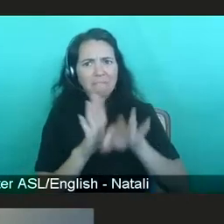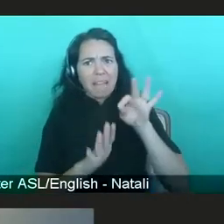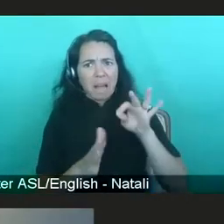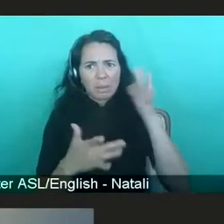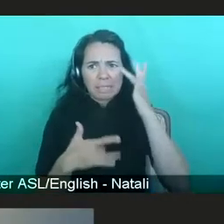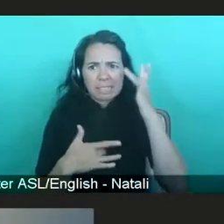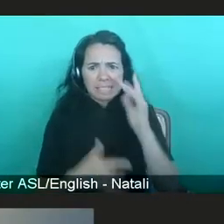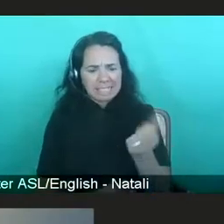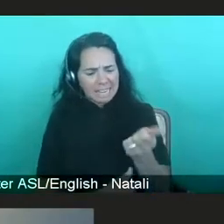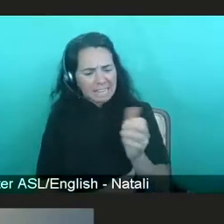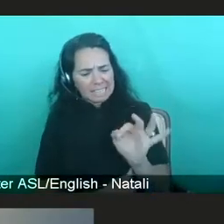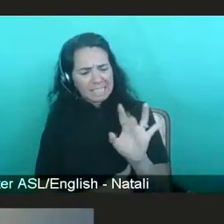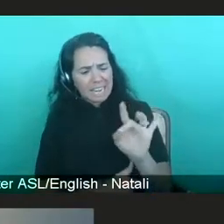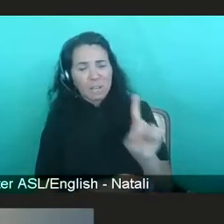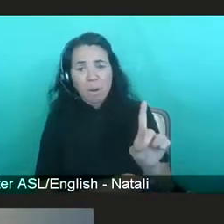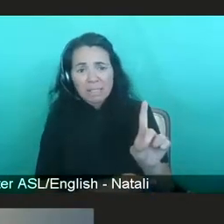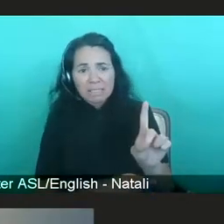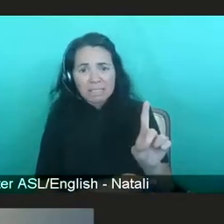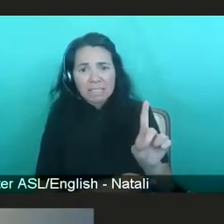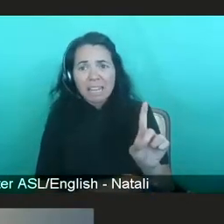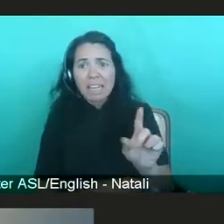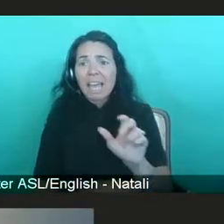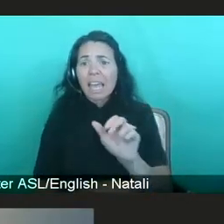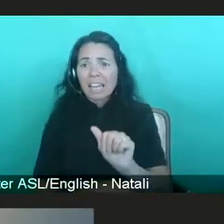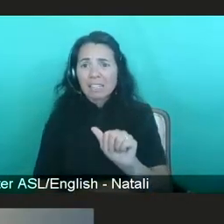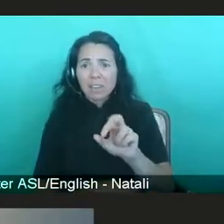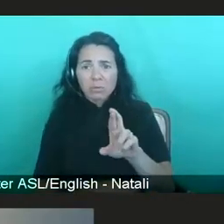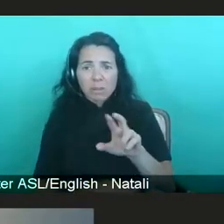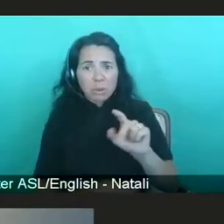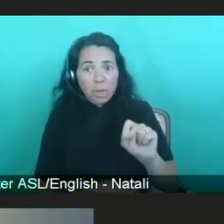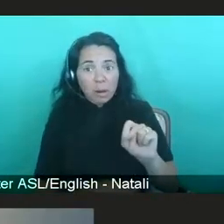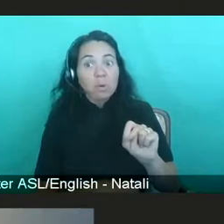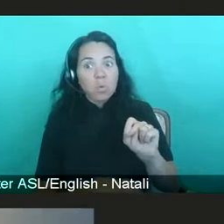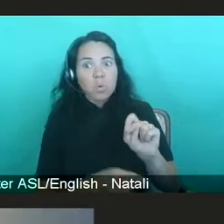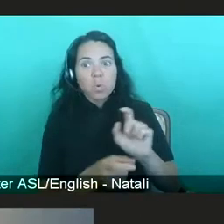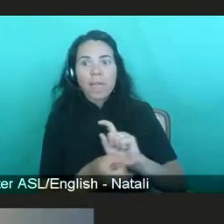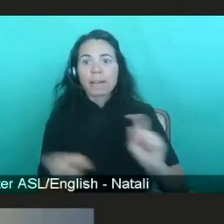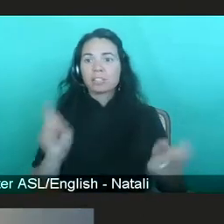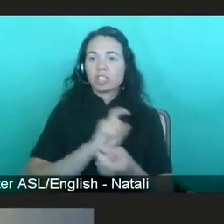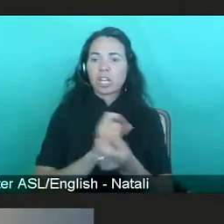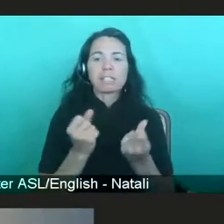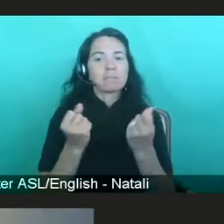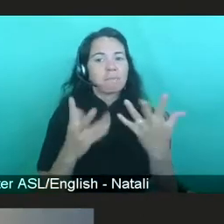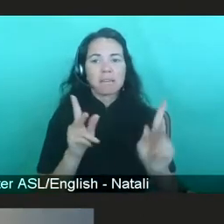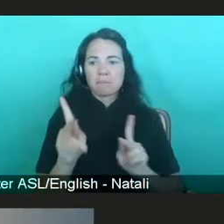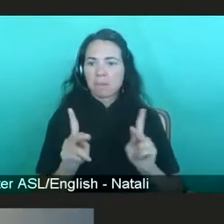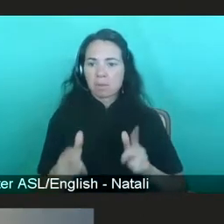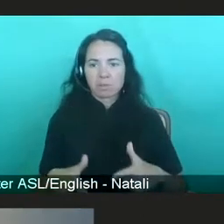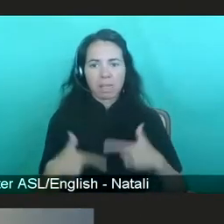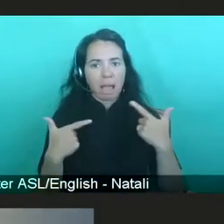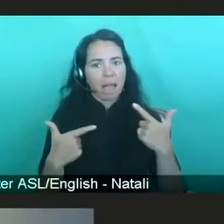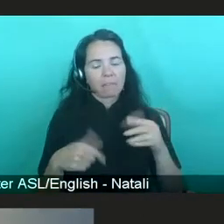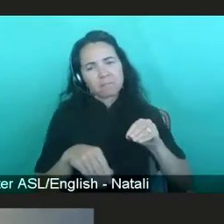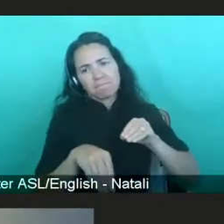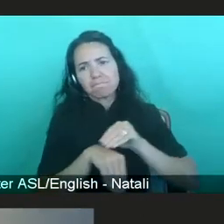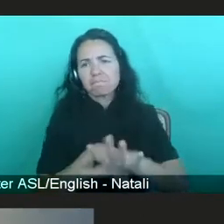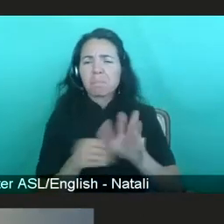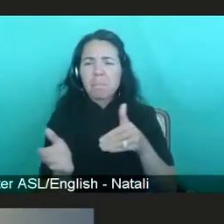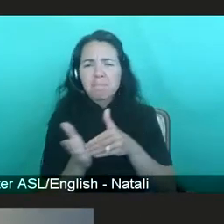therapy was a major milestone that changed the lives of millions of people who've had this.